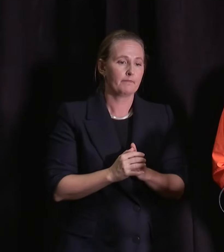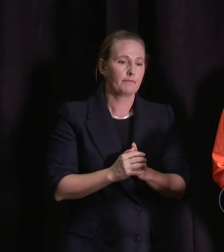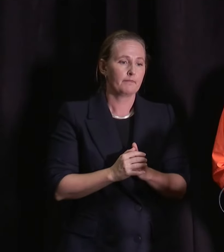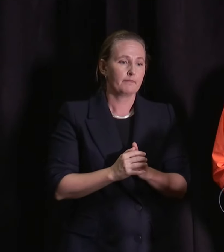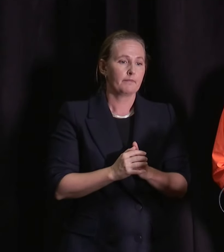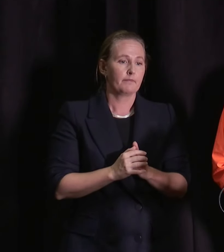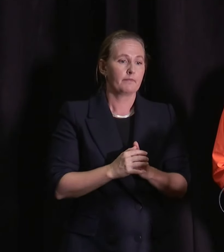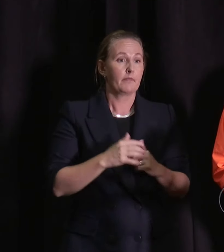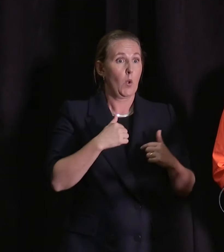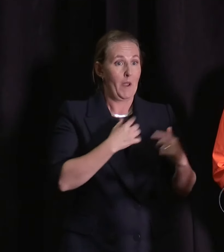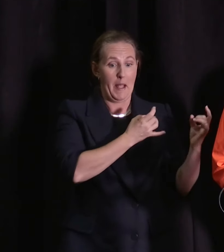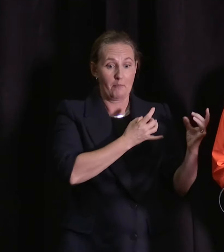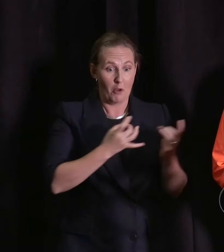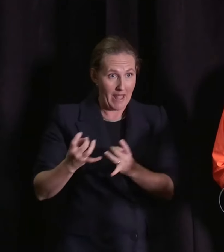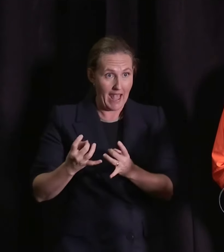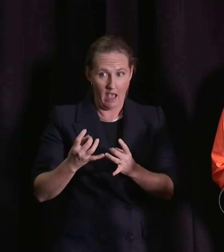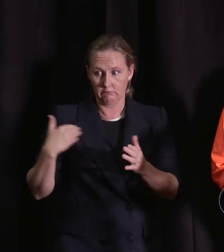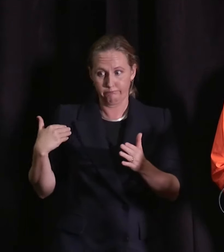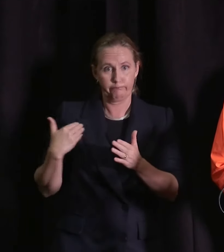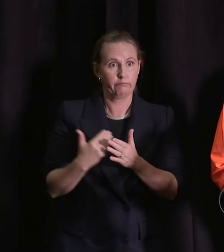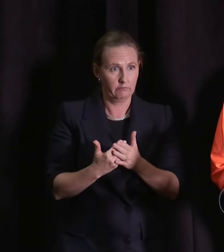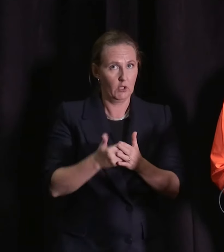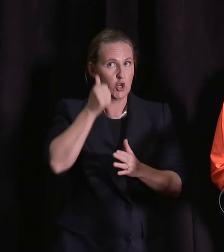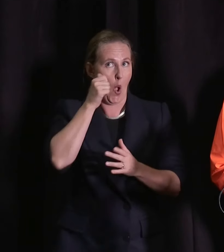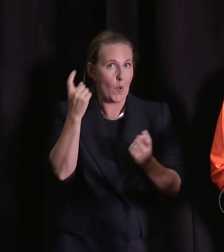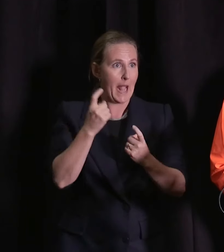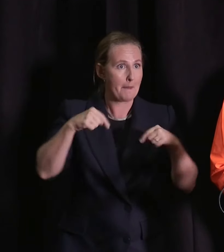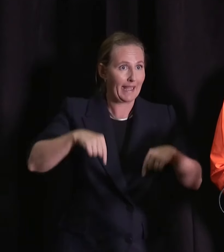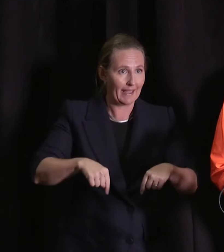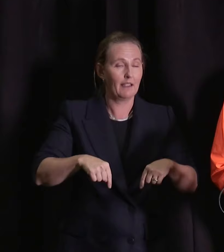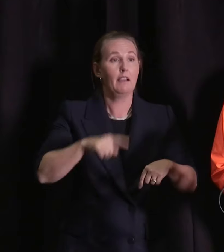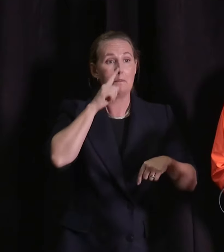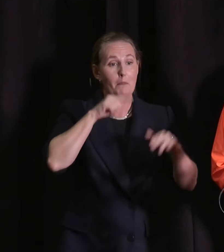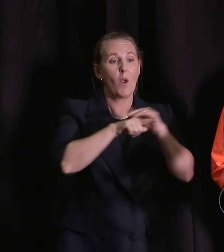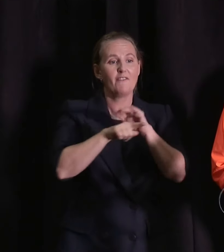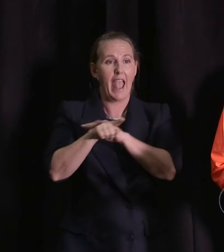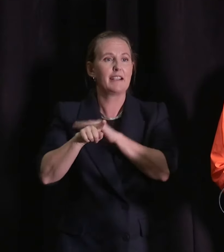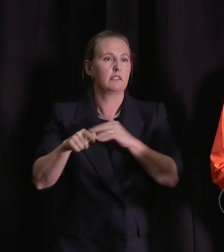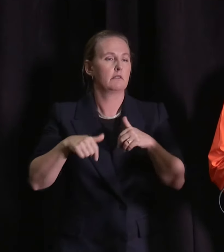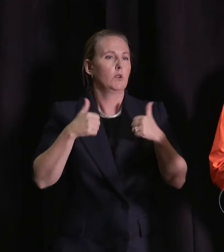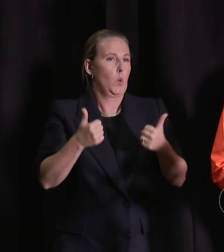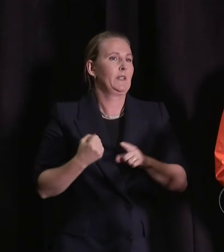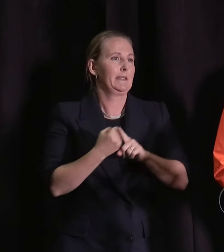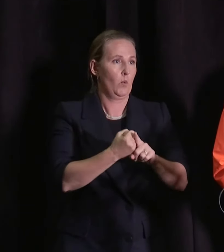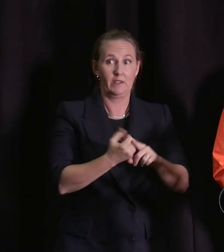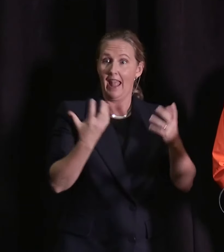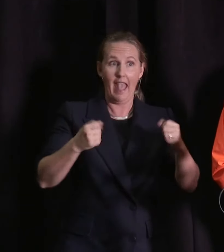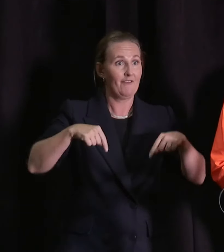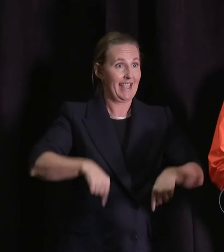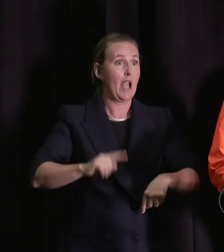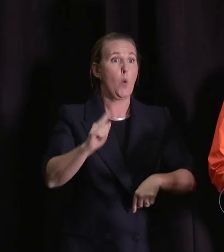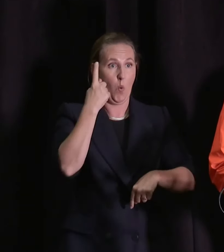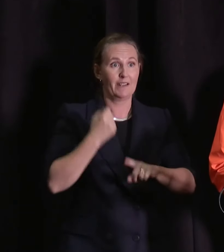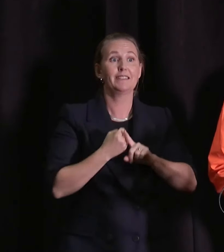into making sure that we were ready for this so that where people had to evacuate they would be well supported. Certainly that's been the case here in Auckland.